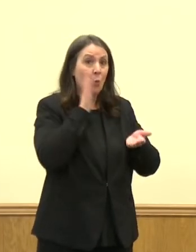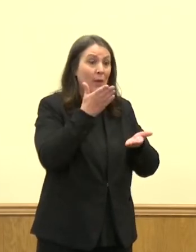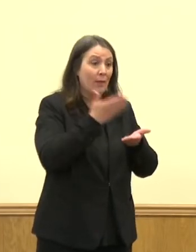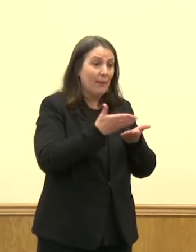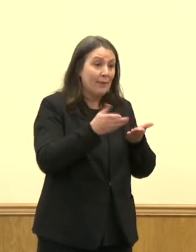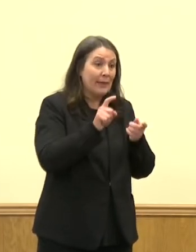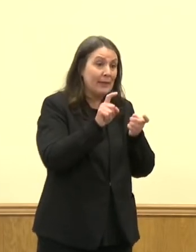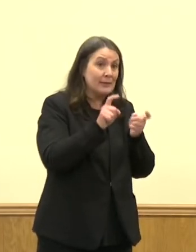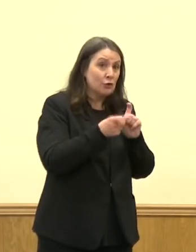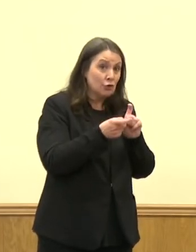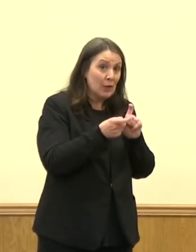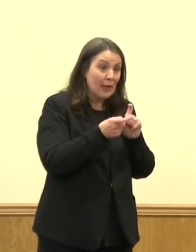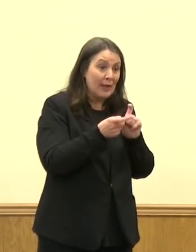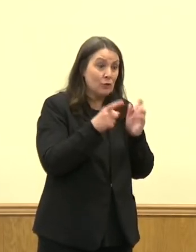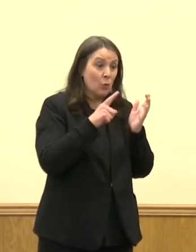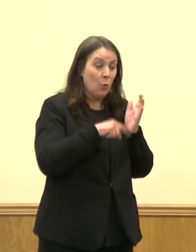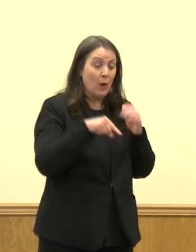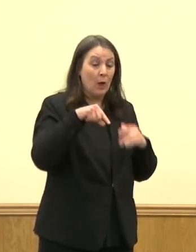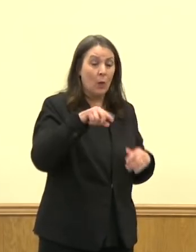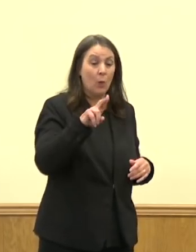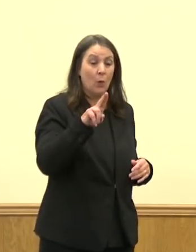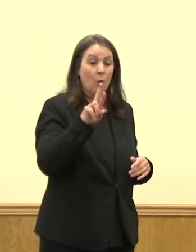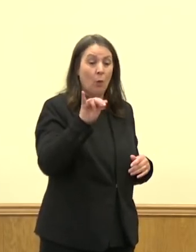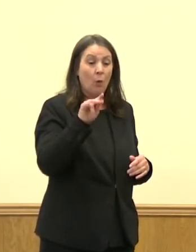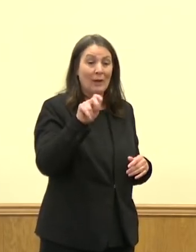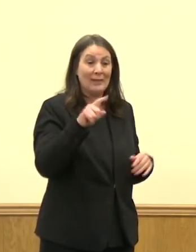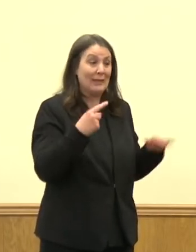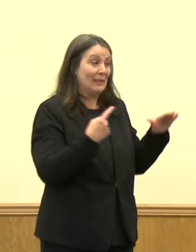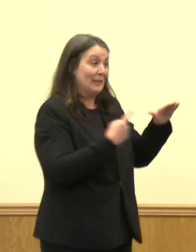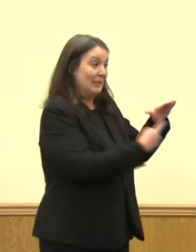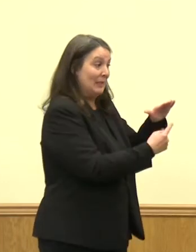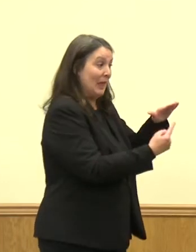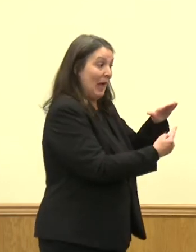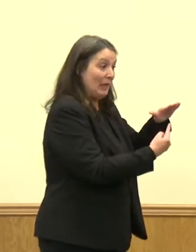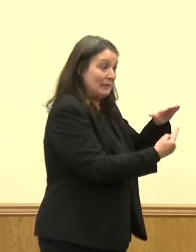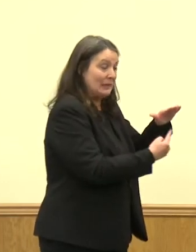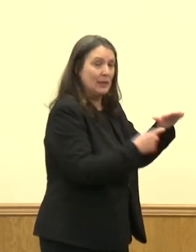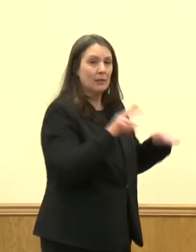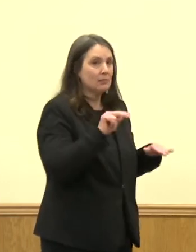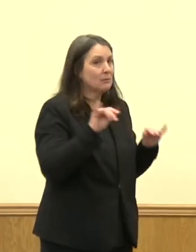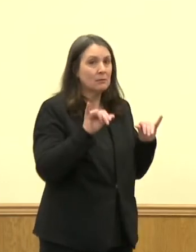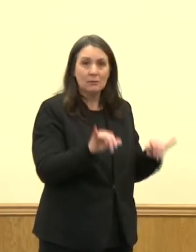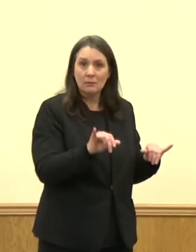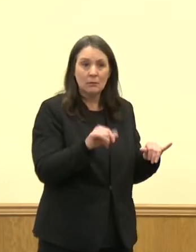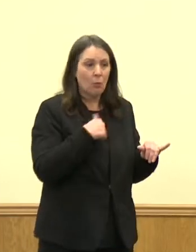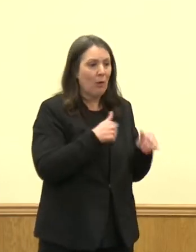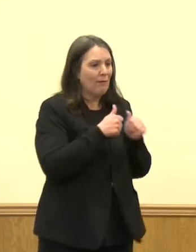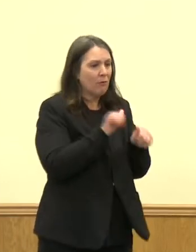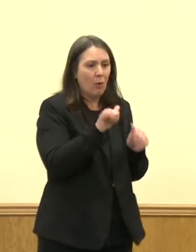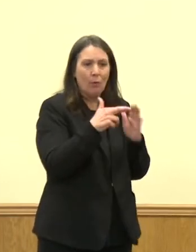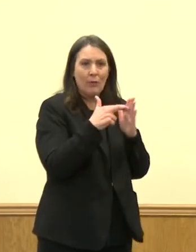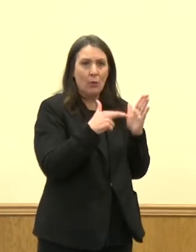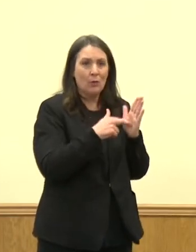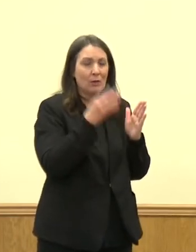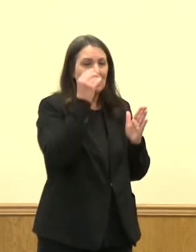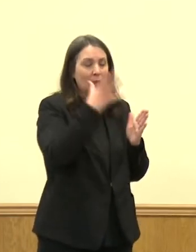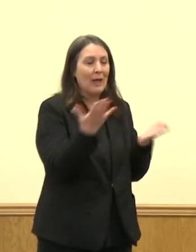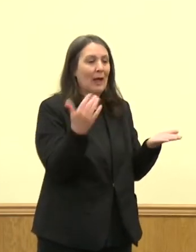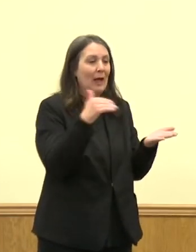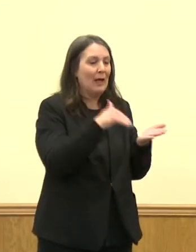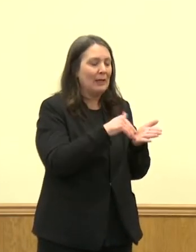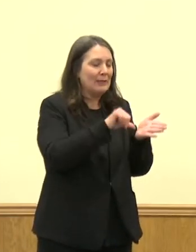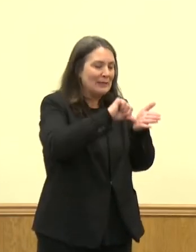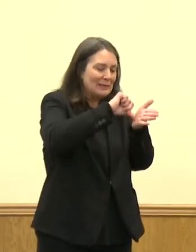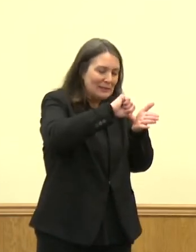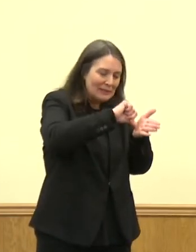the definitions of quarantine and isolation in accordance. So, again, I would just highly recommend that masking is proven